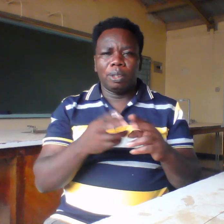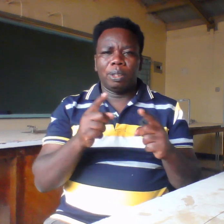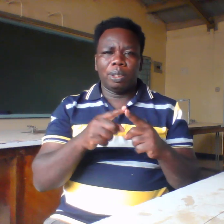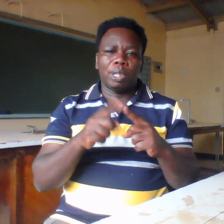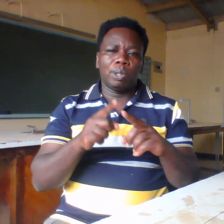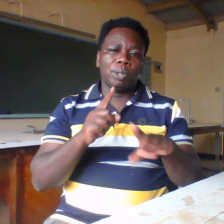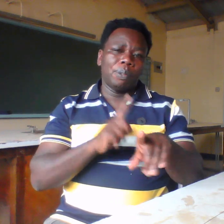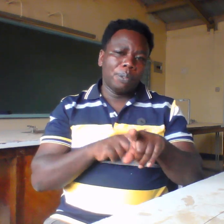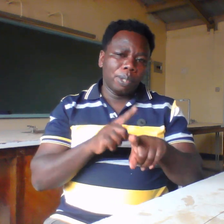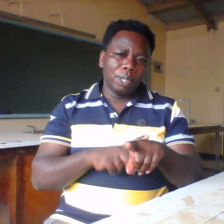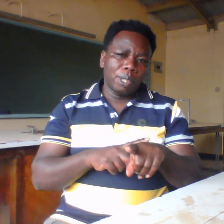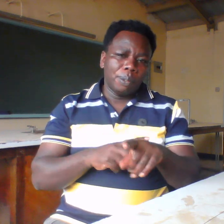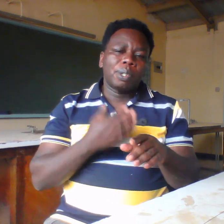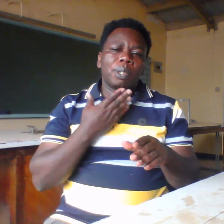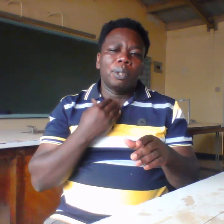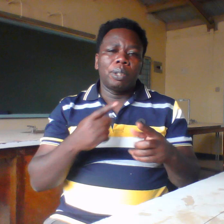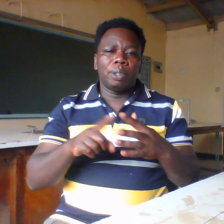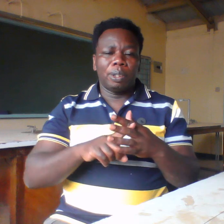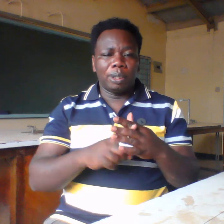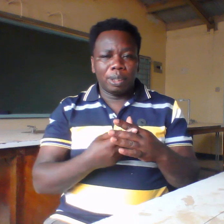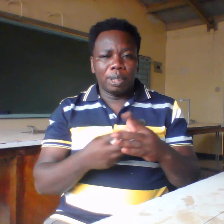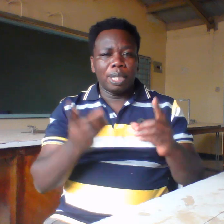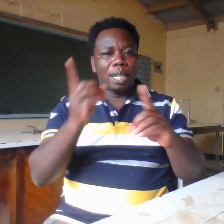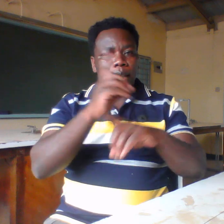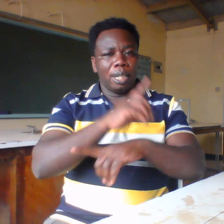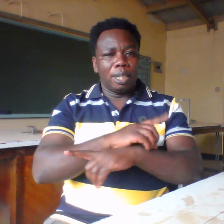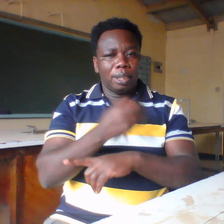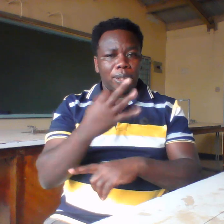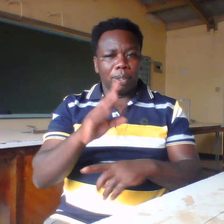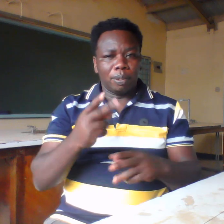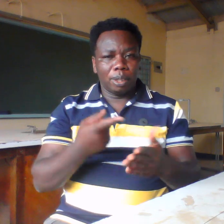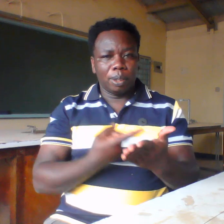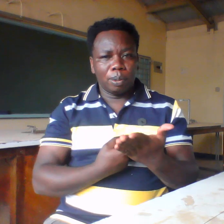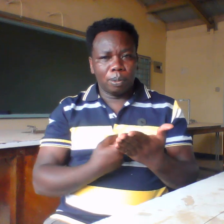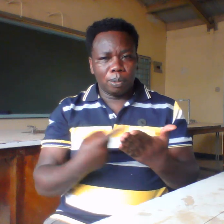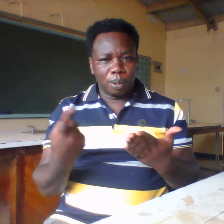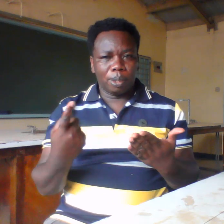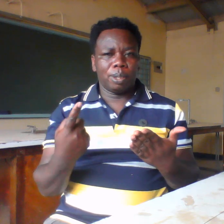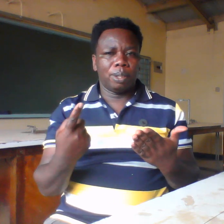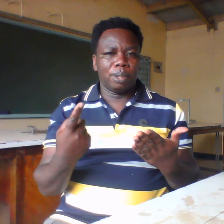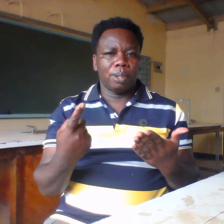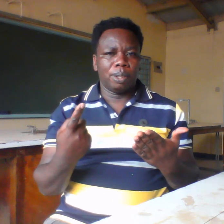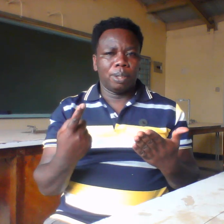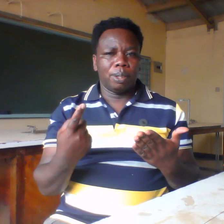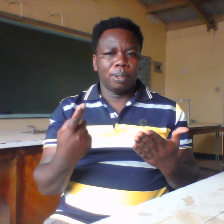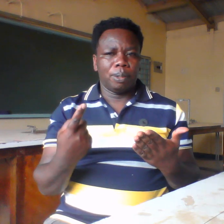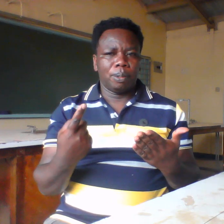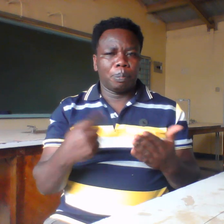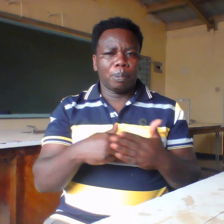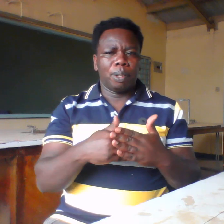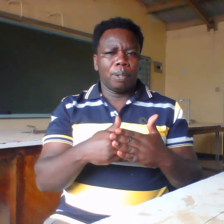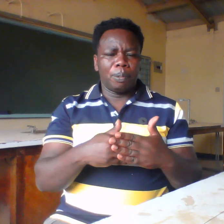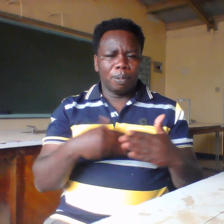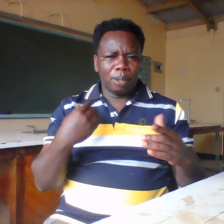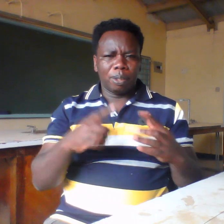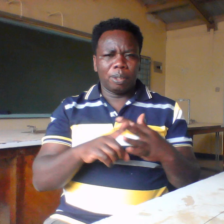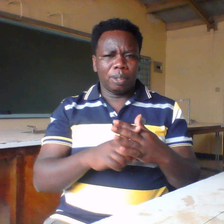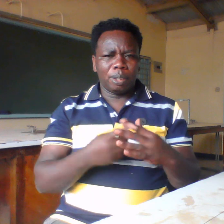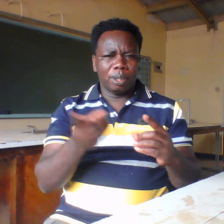with the the days of the week and before we go to the days so that we